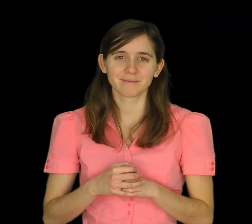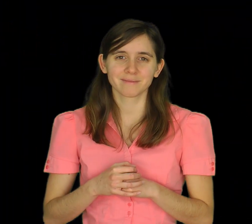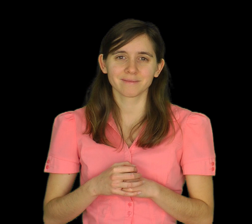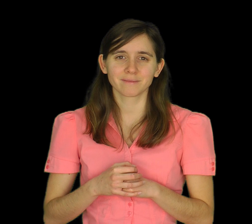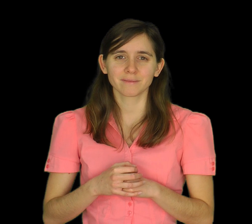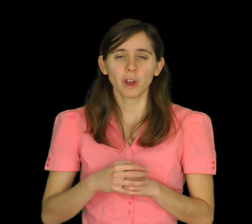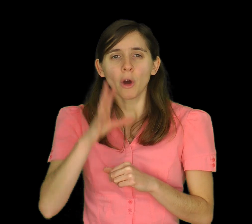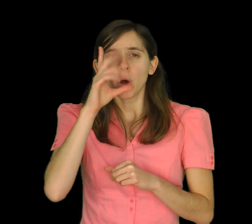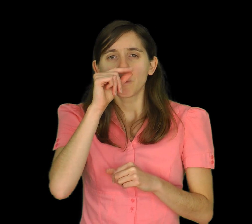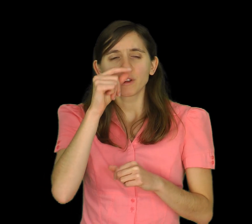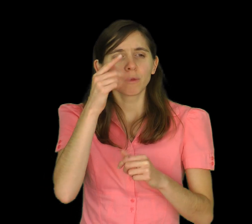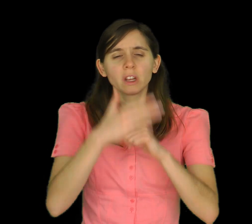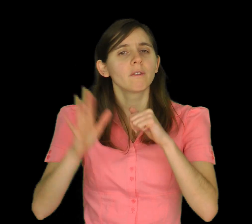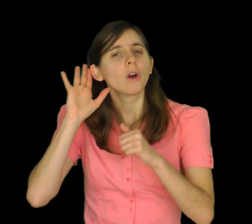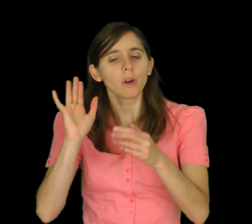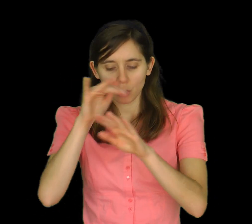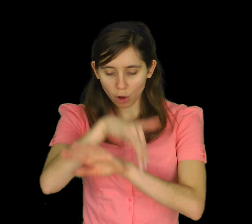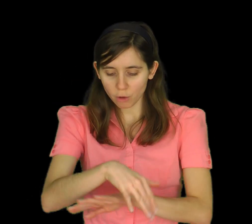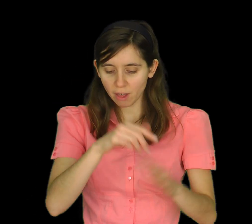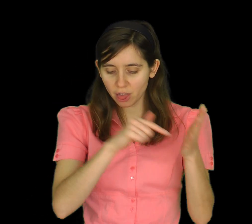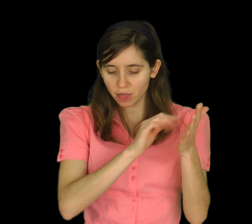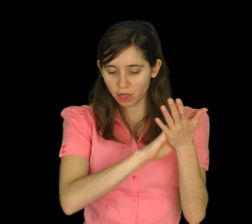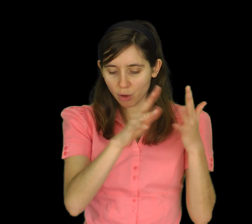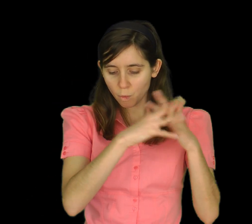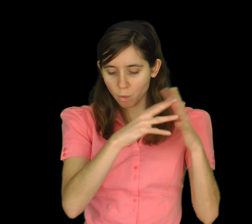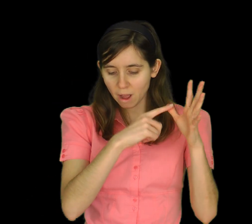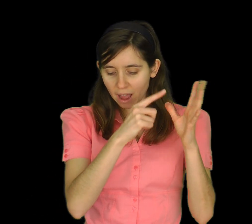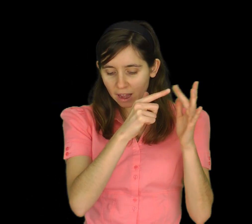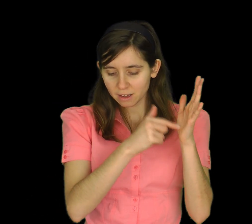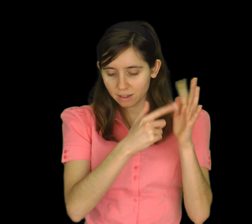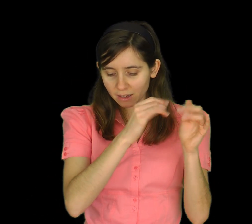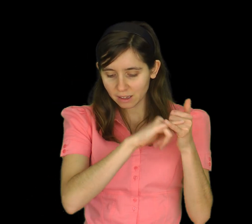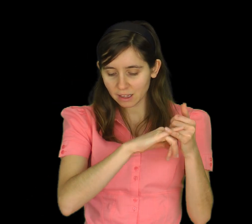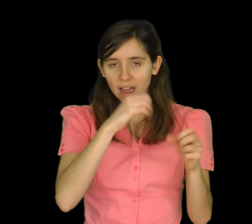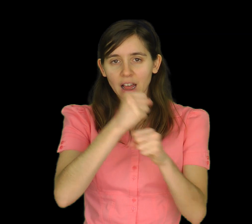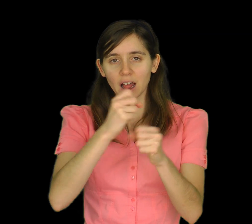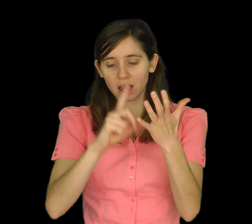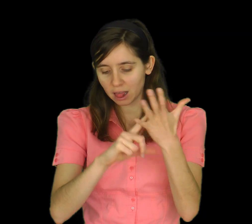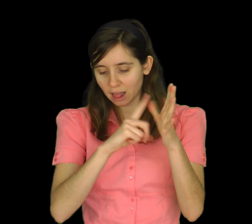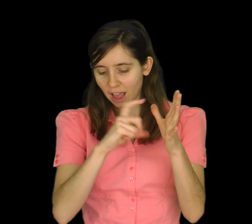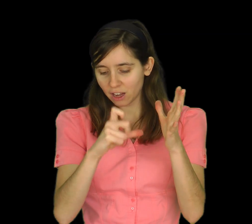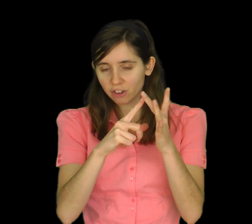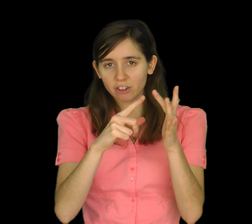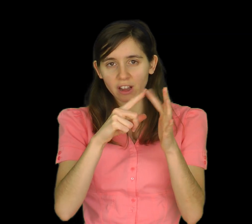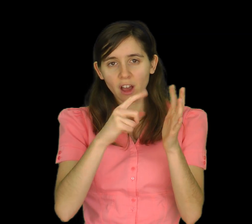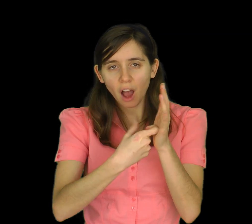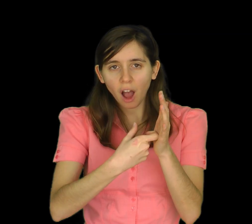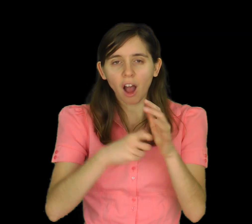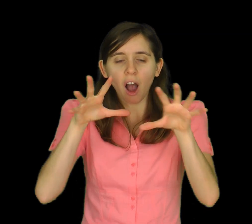You may never have heard of the Thwaites Glacier, and honestly, I really hope that after this, you never do again. It's the size of Florida. It's